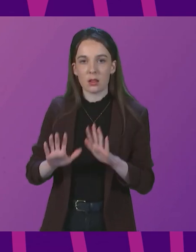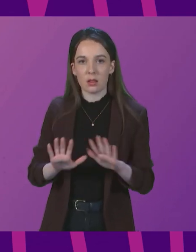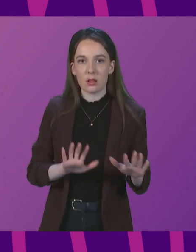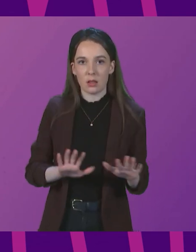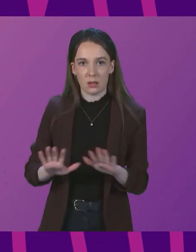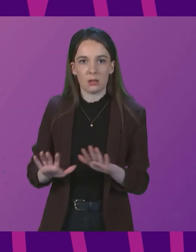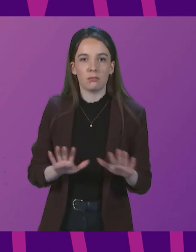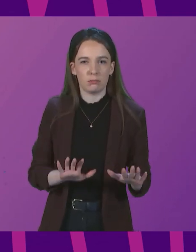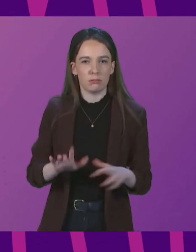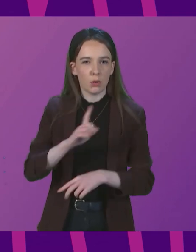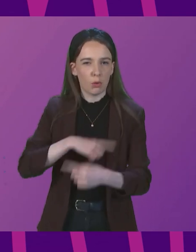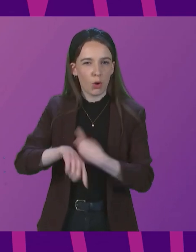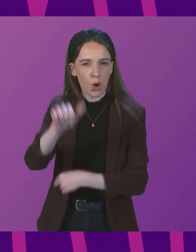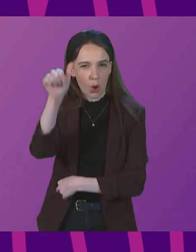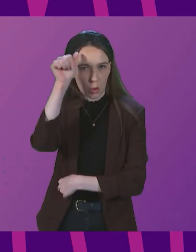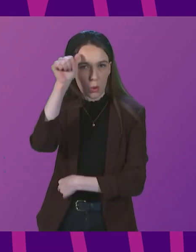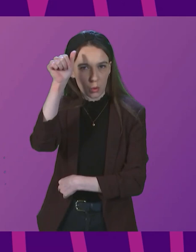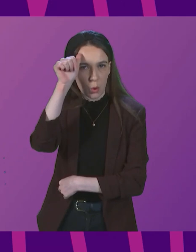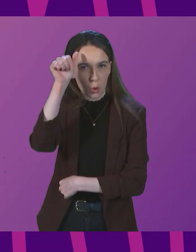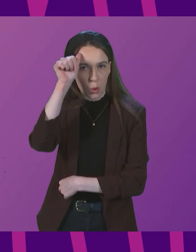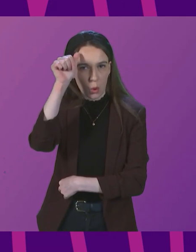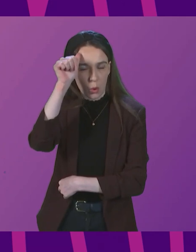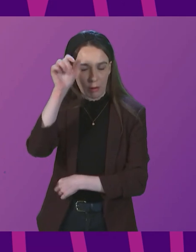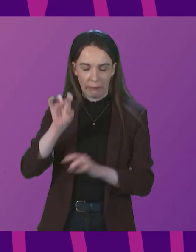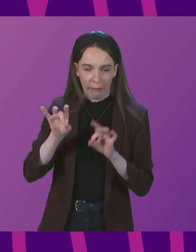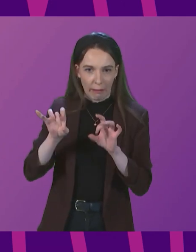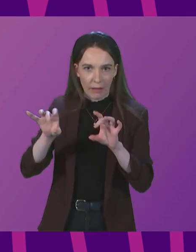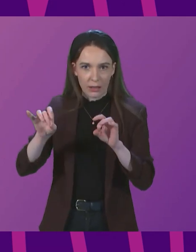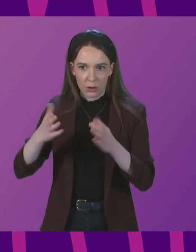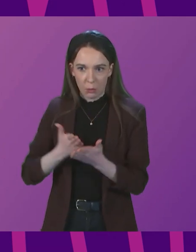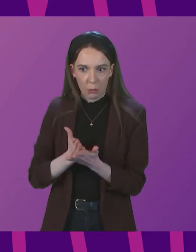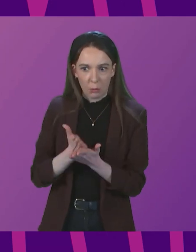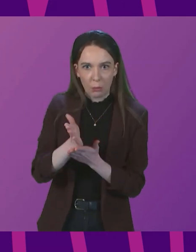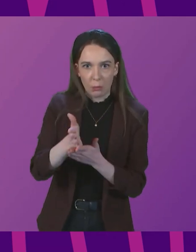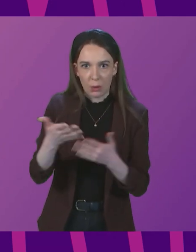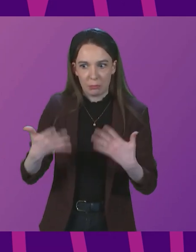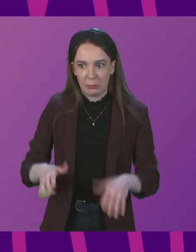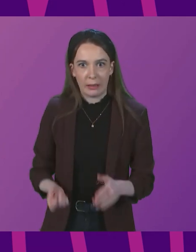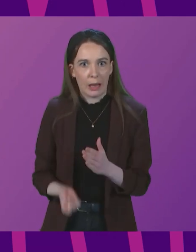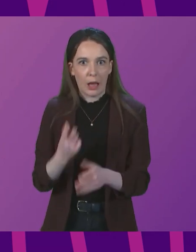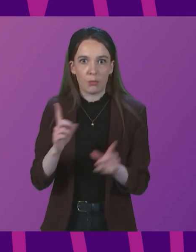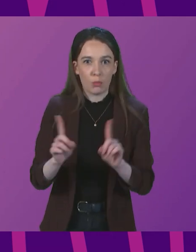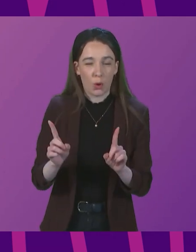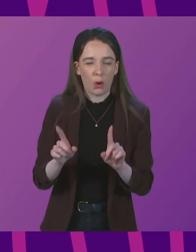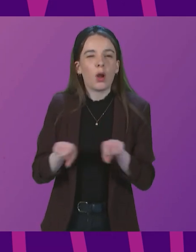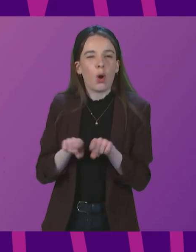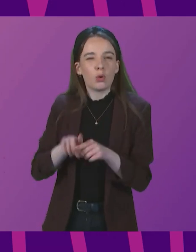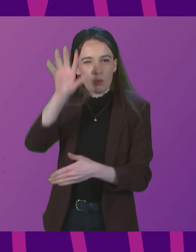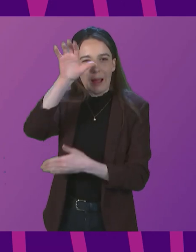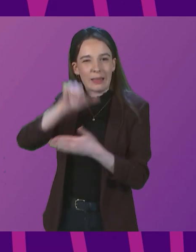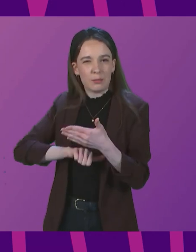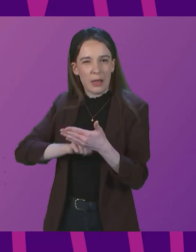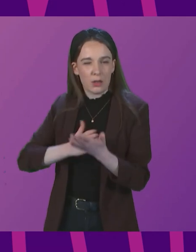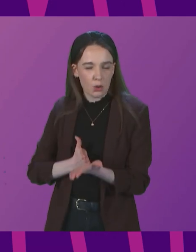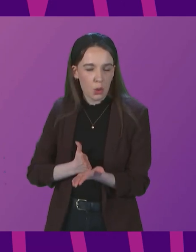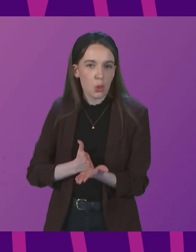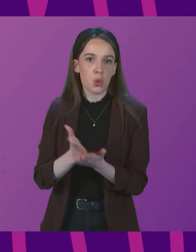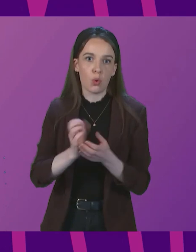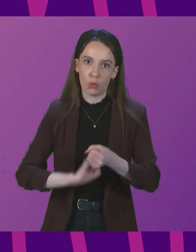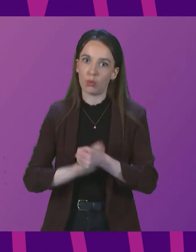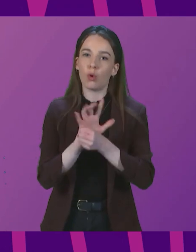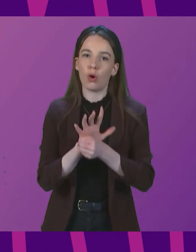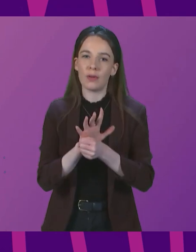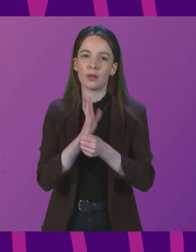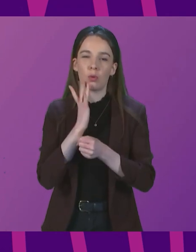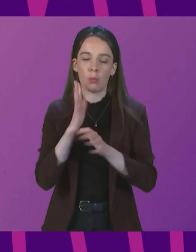the journey of this infection, any infection, but what we also know from experience through COVID is that as we start to see